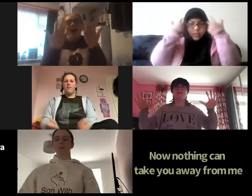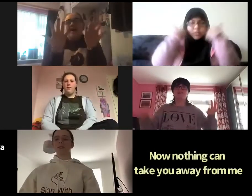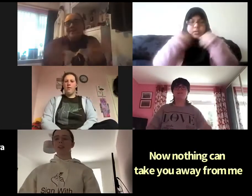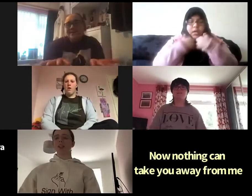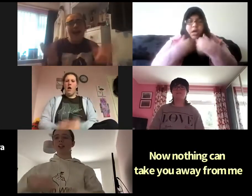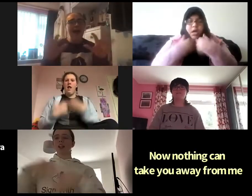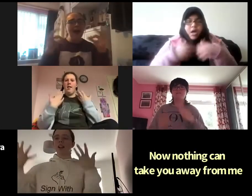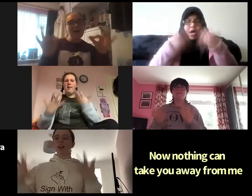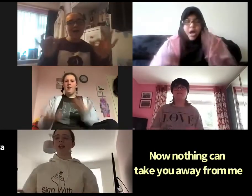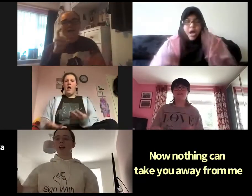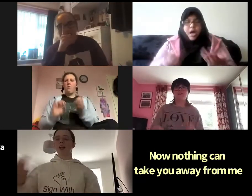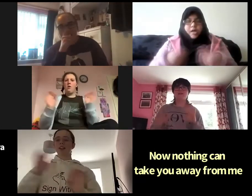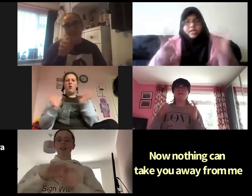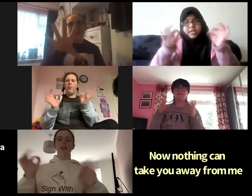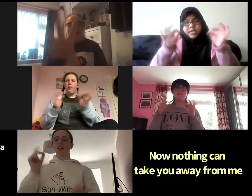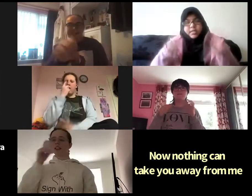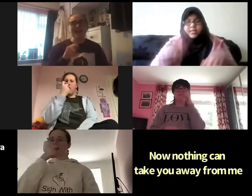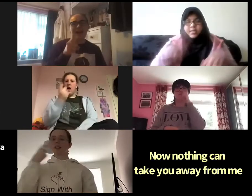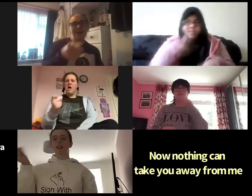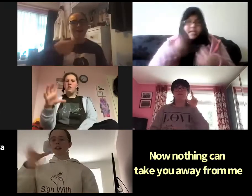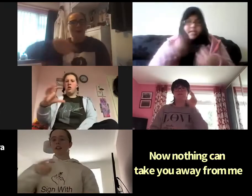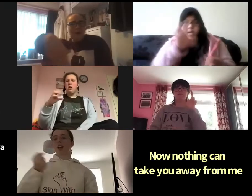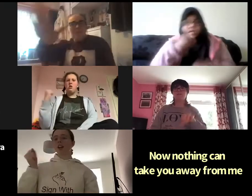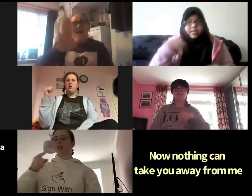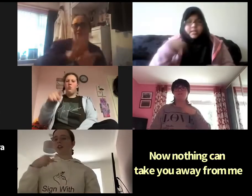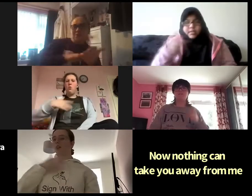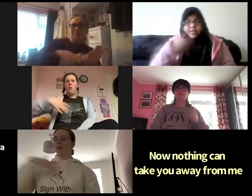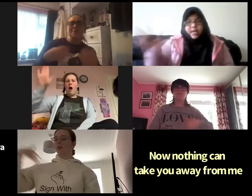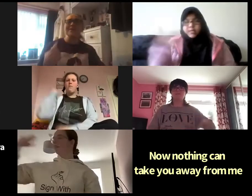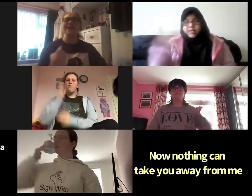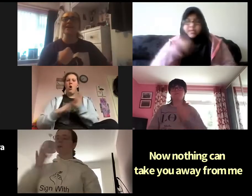Now nothing could take you away from me